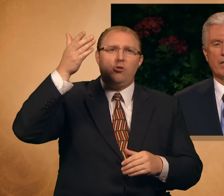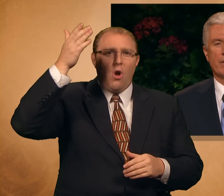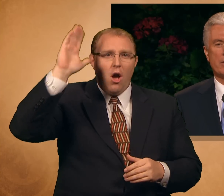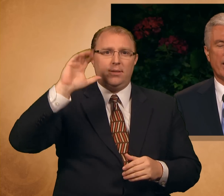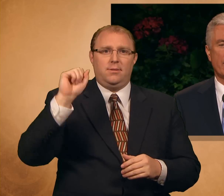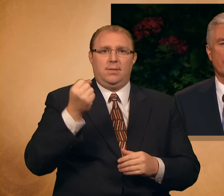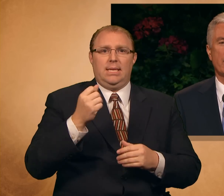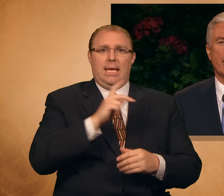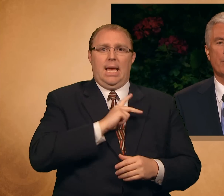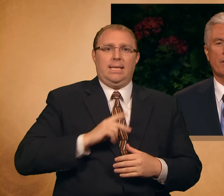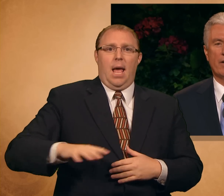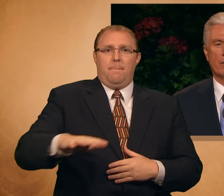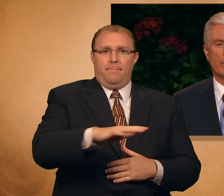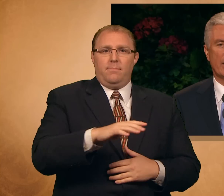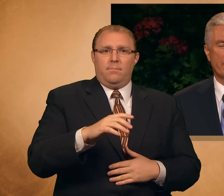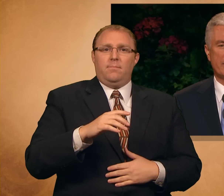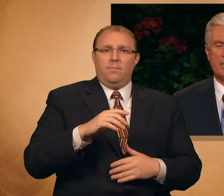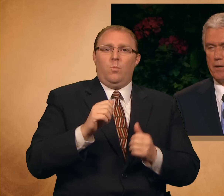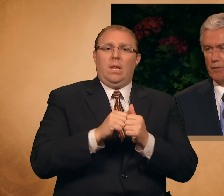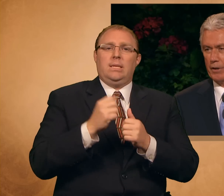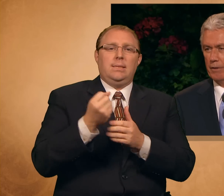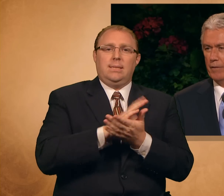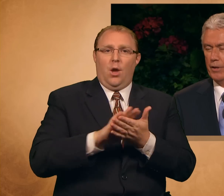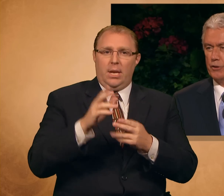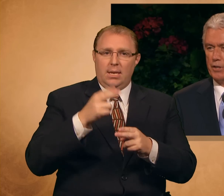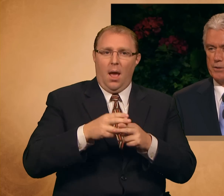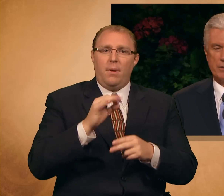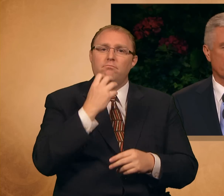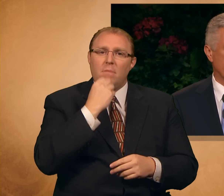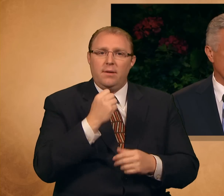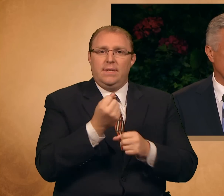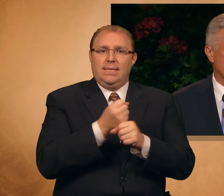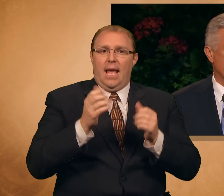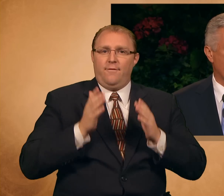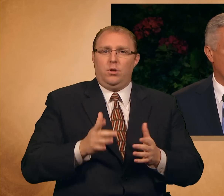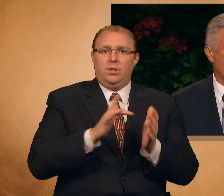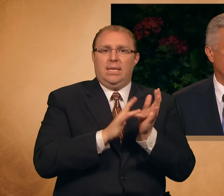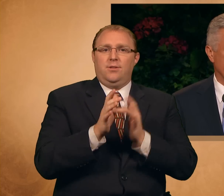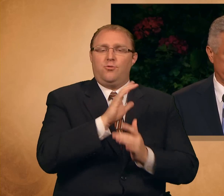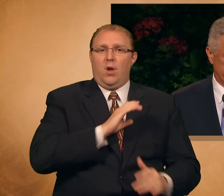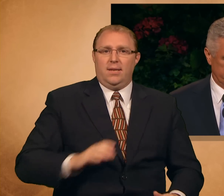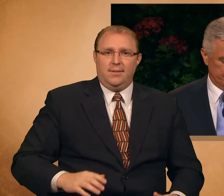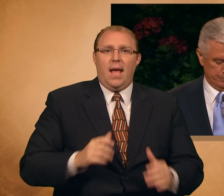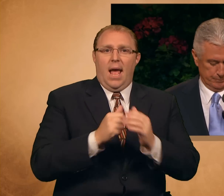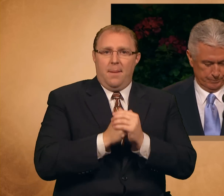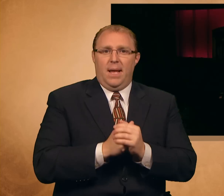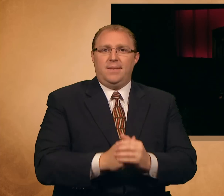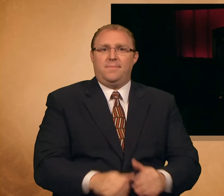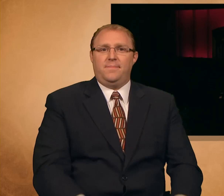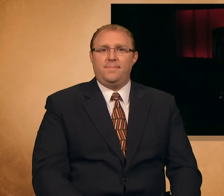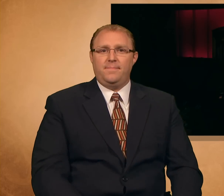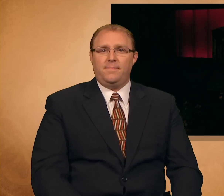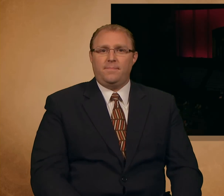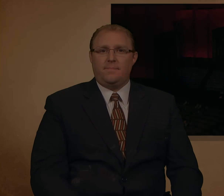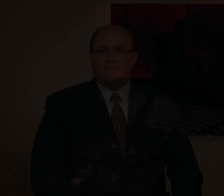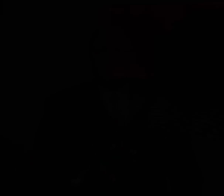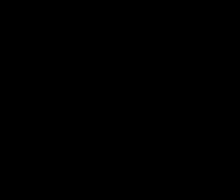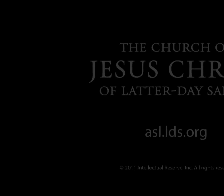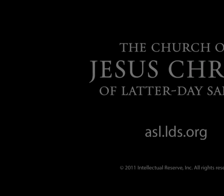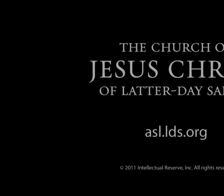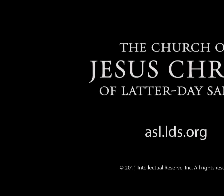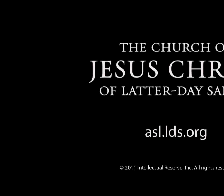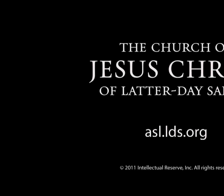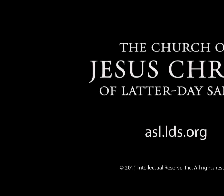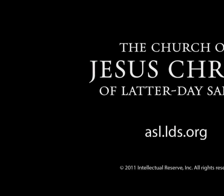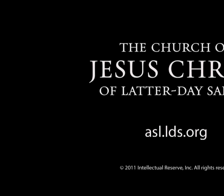In the sacred name of our beloved Savior, Jesus Christ, amen. Amen. Amen. Amen. Amen. Amen.